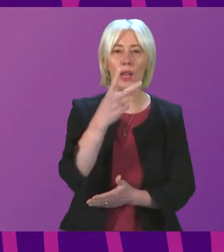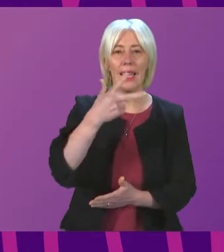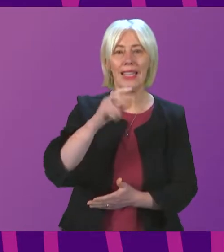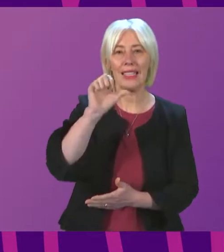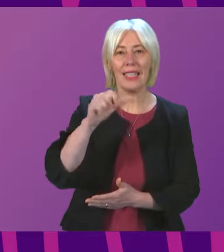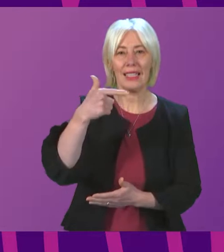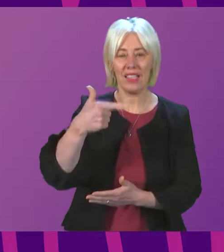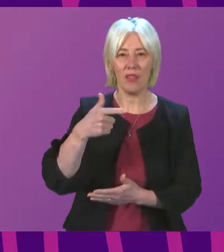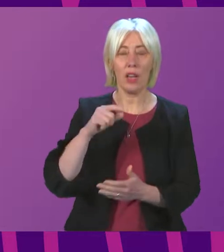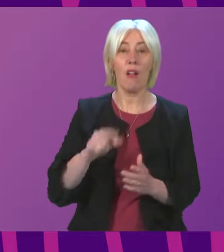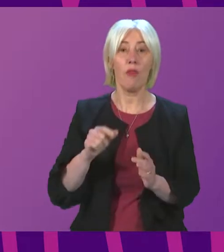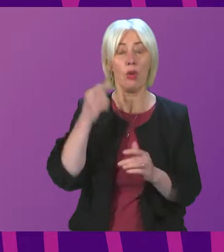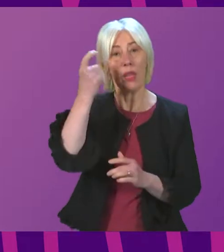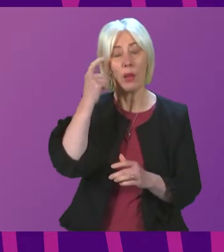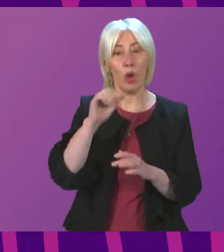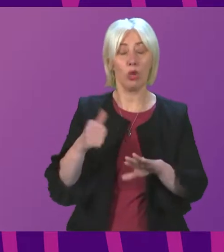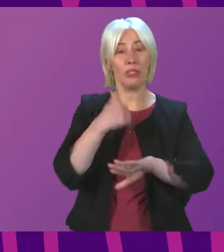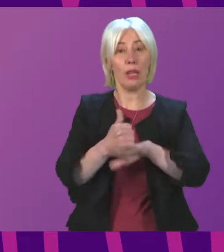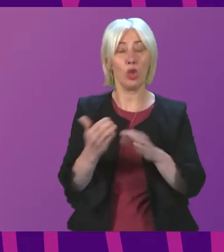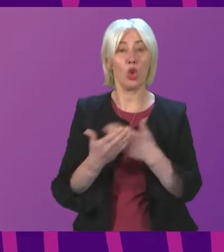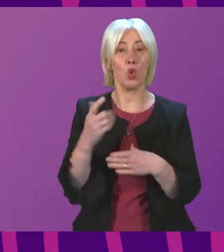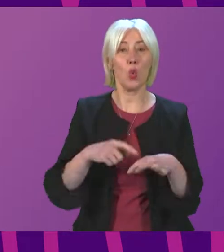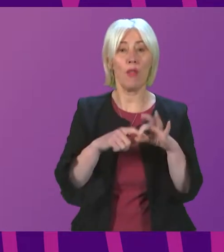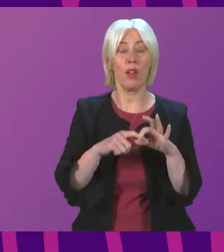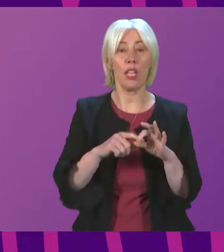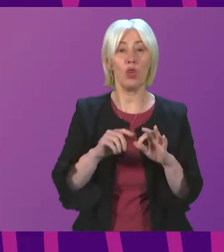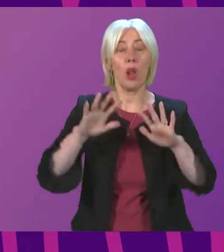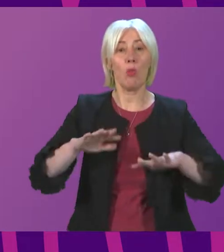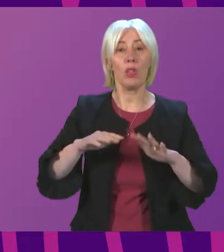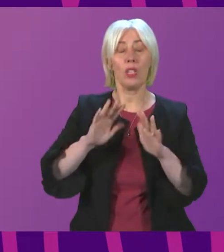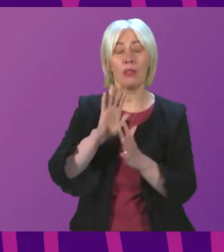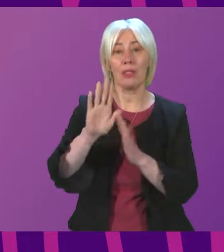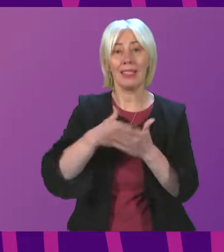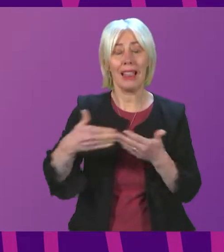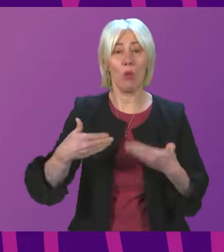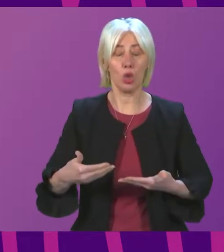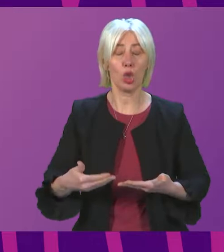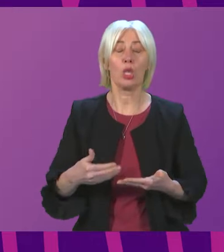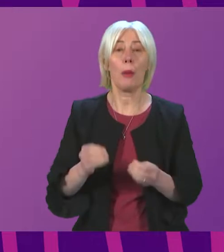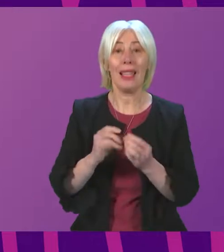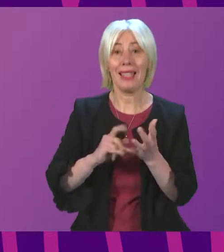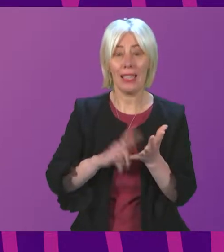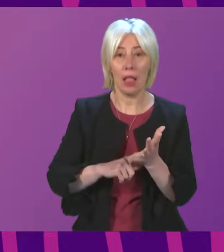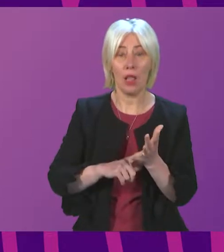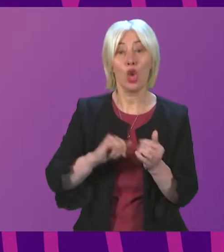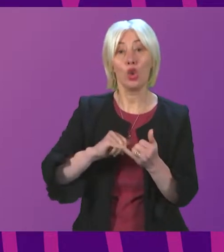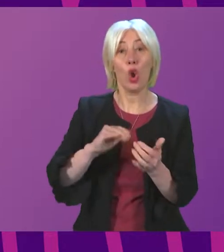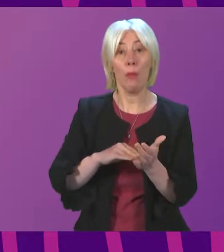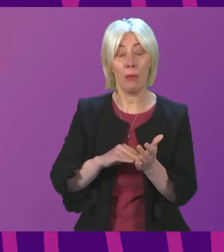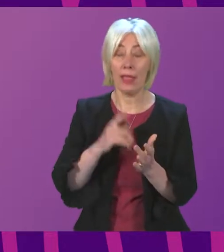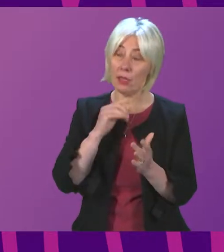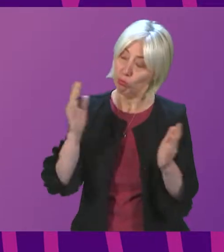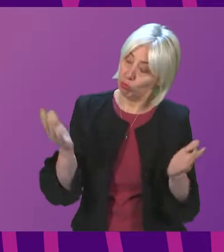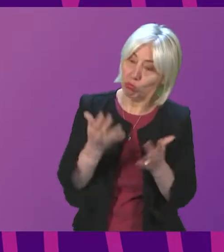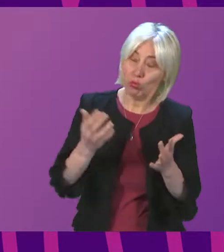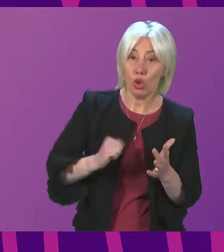for british sign language uh and this is a petition lodged by scott mcmillan the petition calls on the scottish parliament to urge the